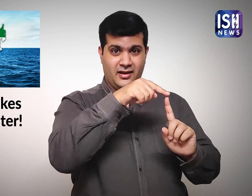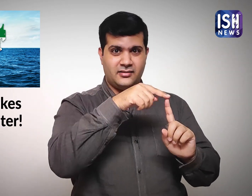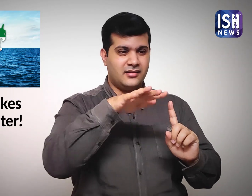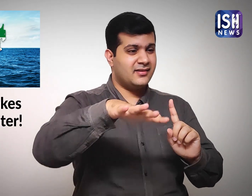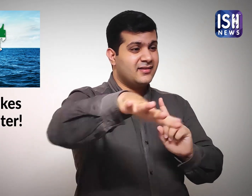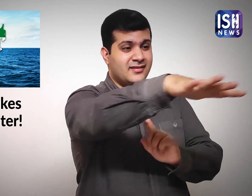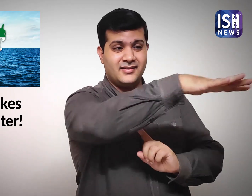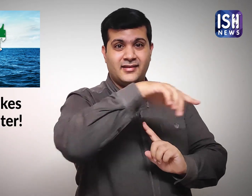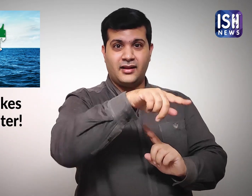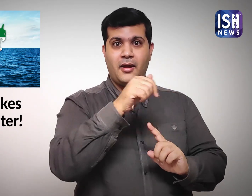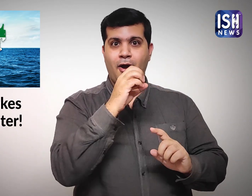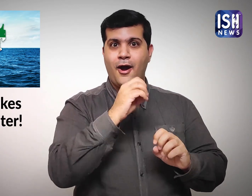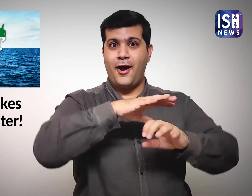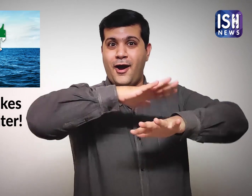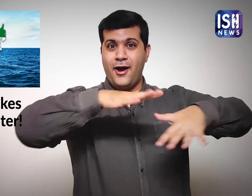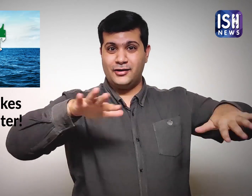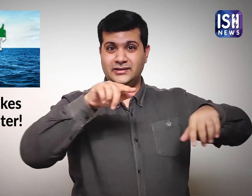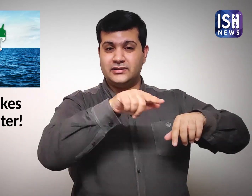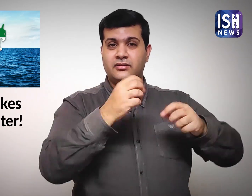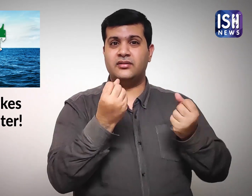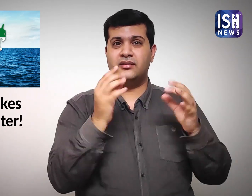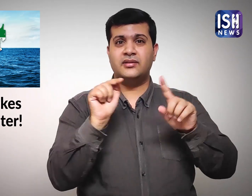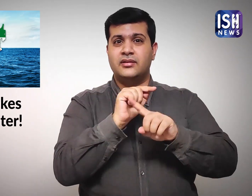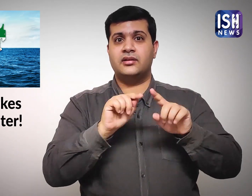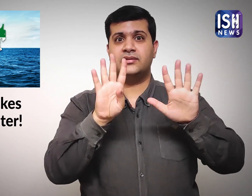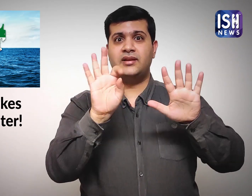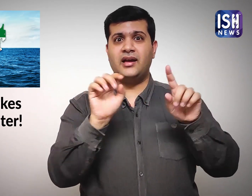90% of the country's water comes from the ocean.